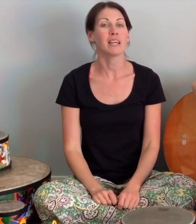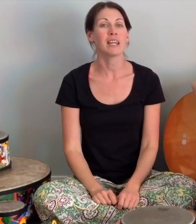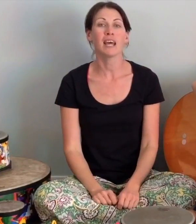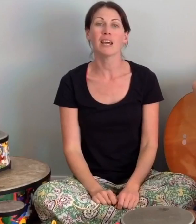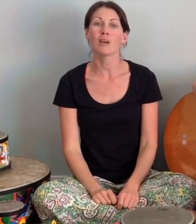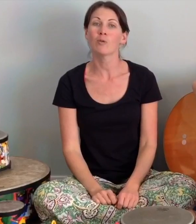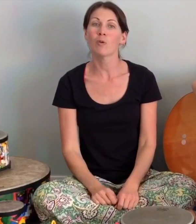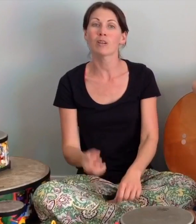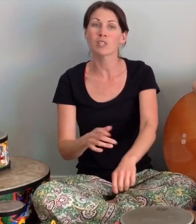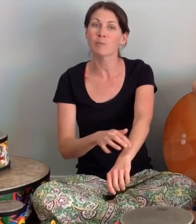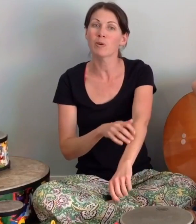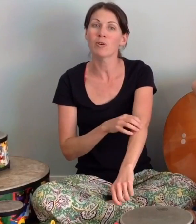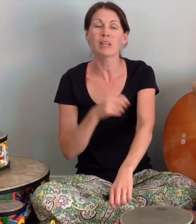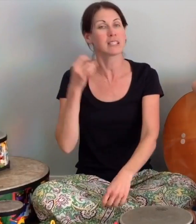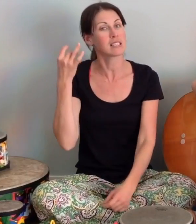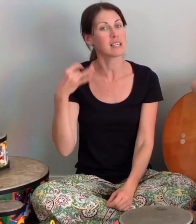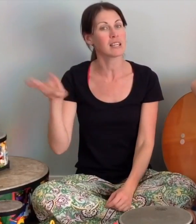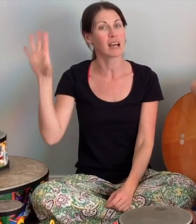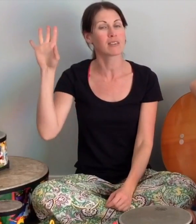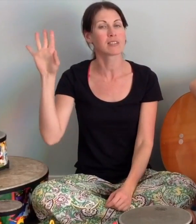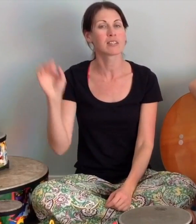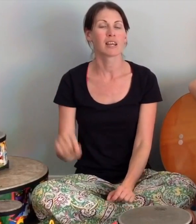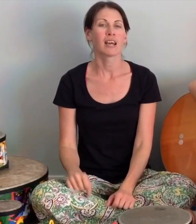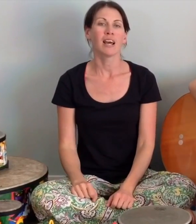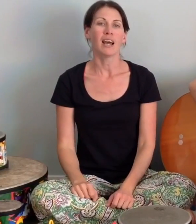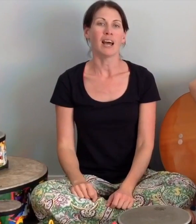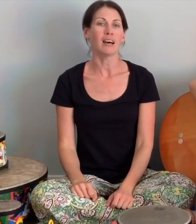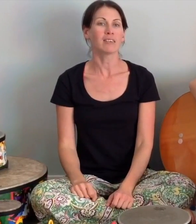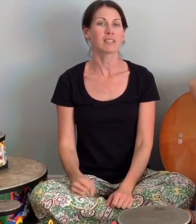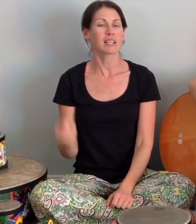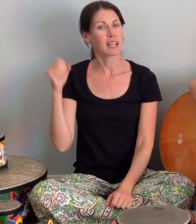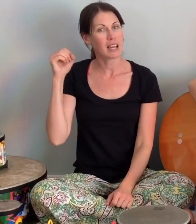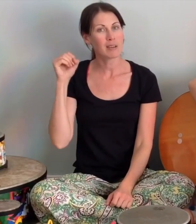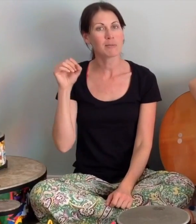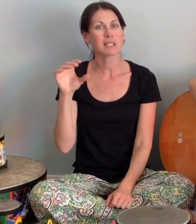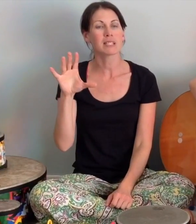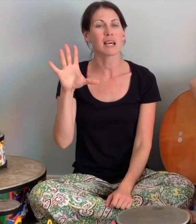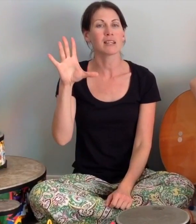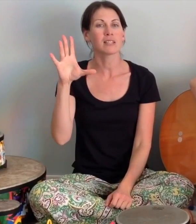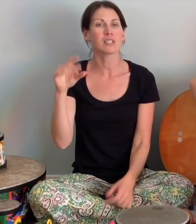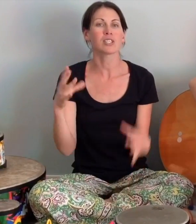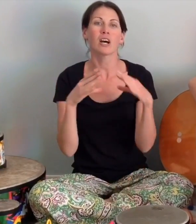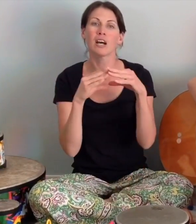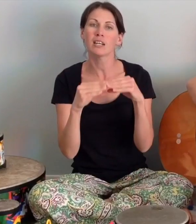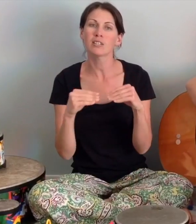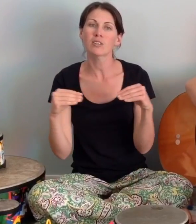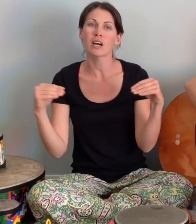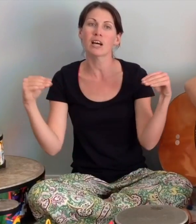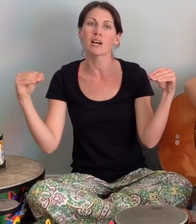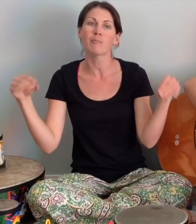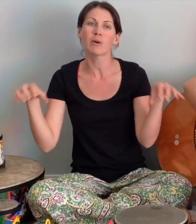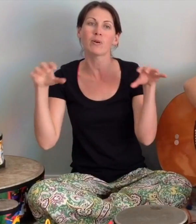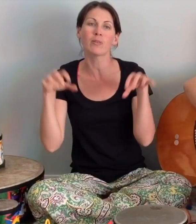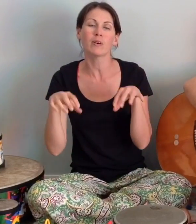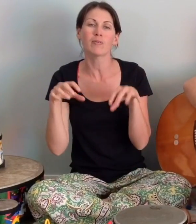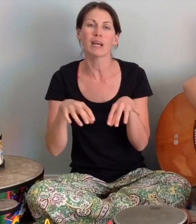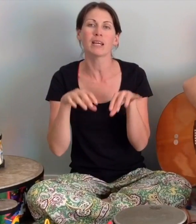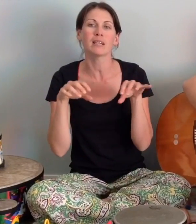and washed poor Incy out Out came the sunshine and dried up all the rain